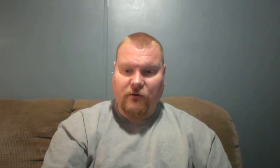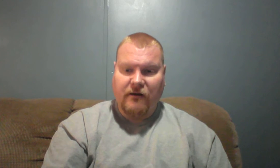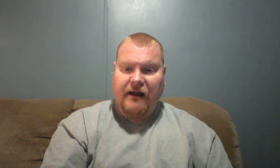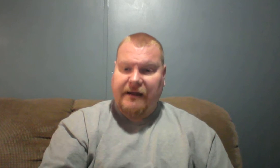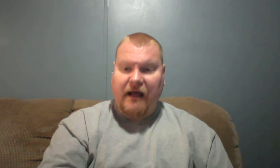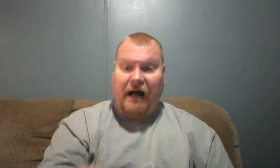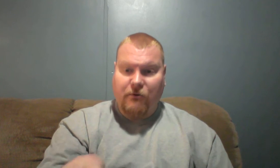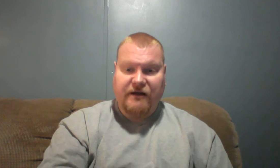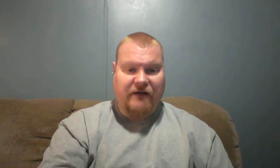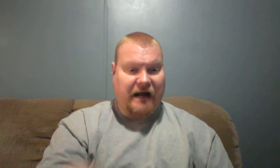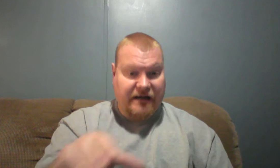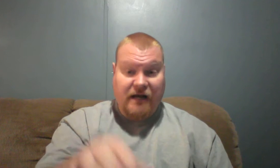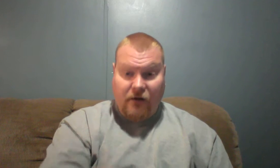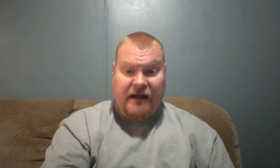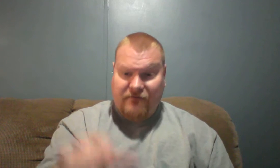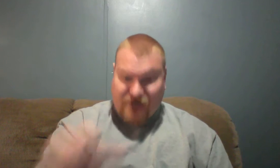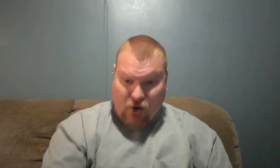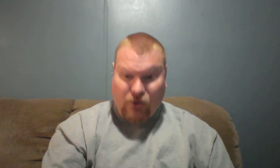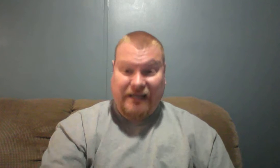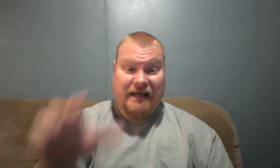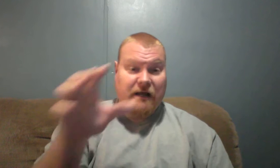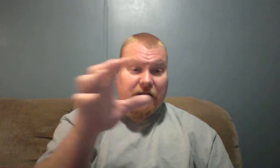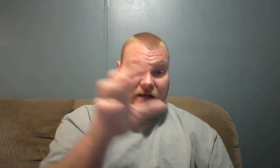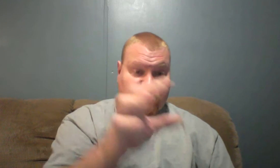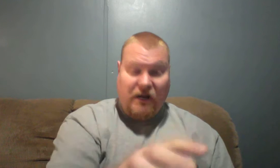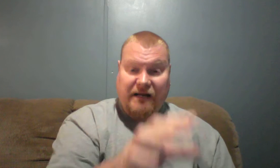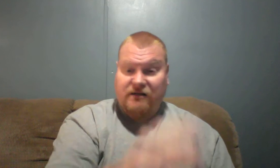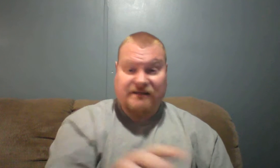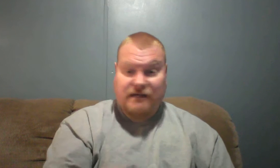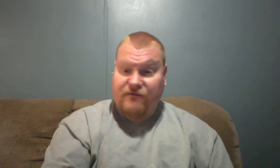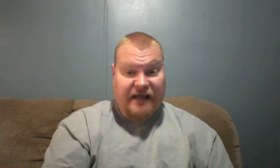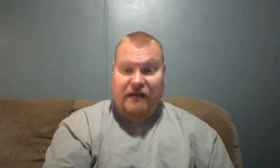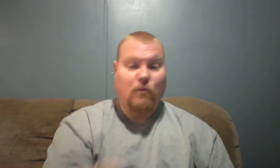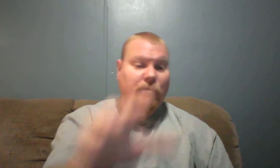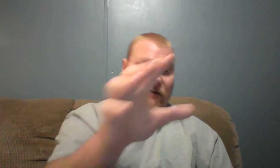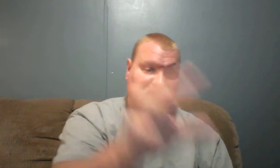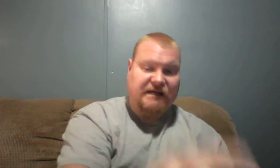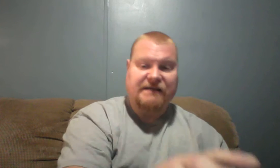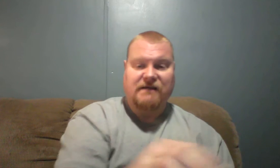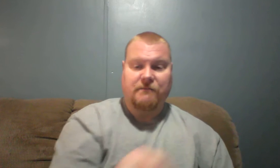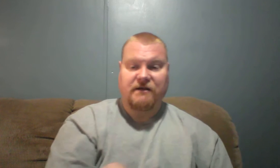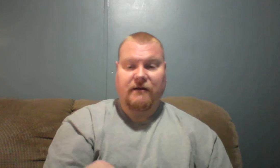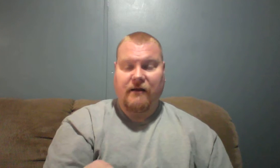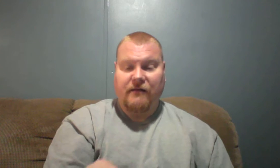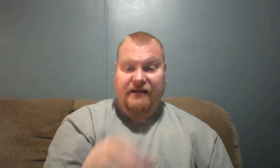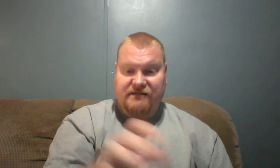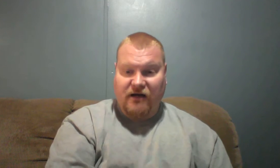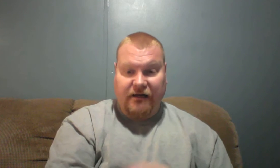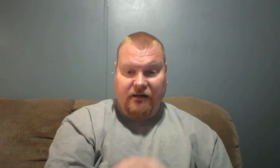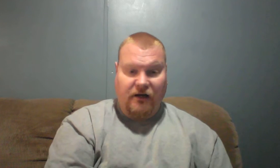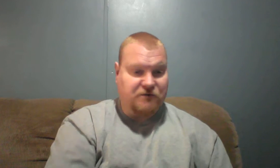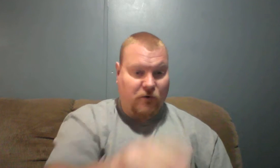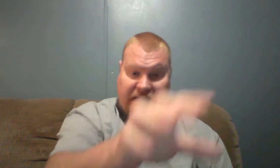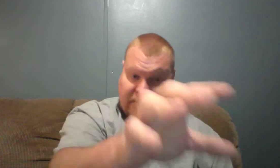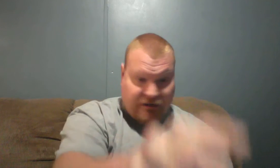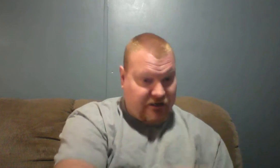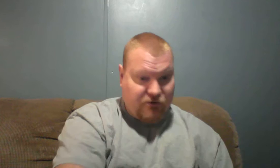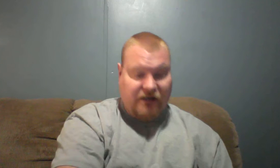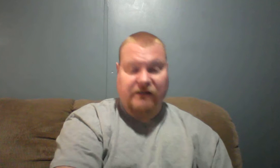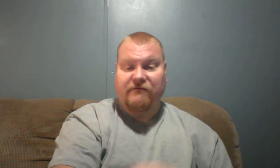it. Now, I would never, I never knowingly try to deceive anyone or say something that's not in God's word. I read it directly from